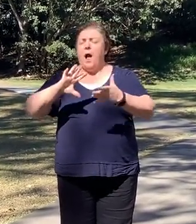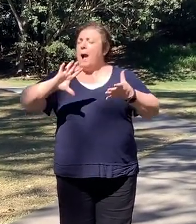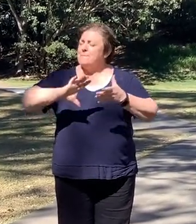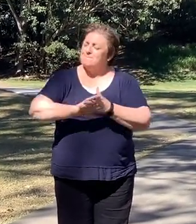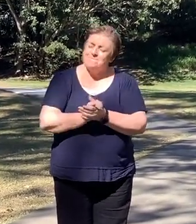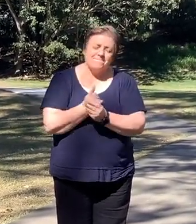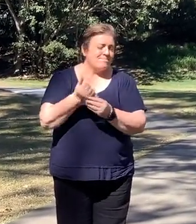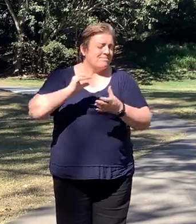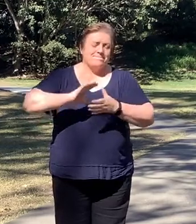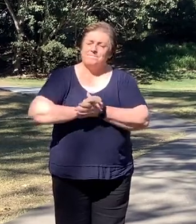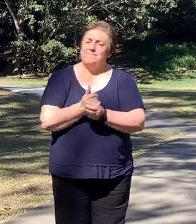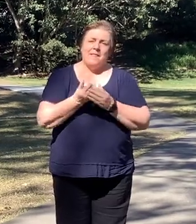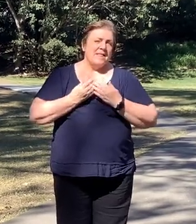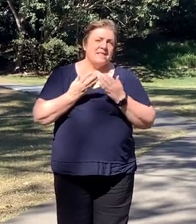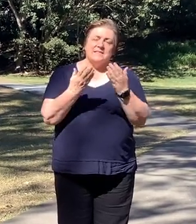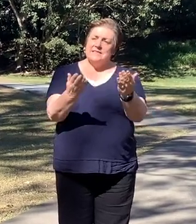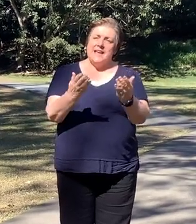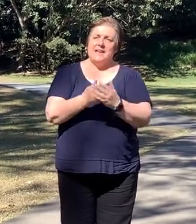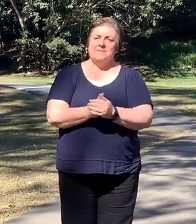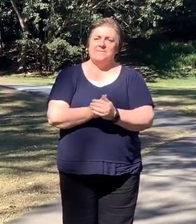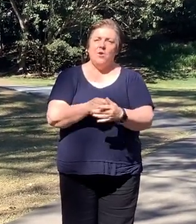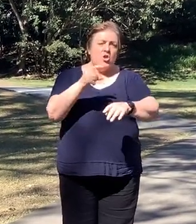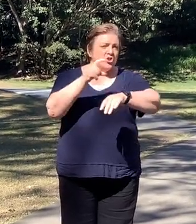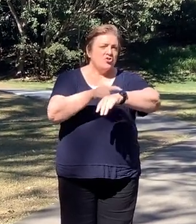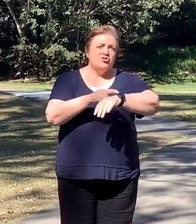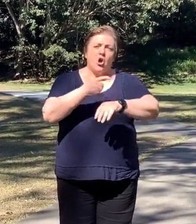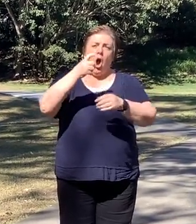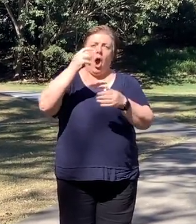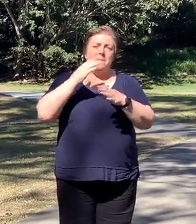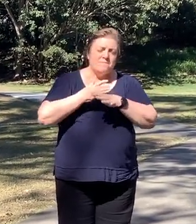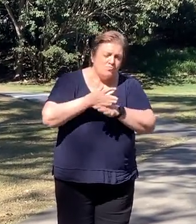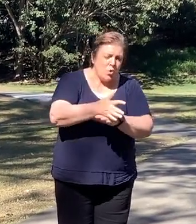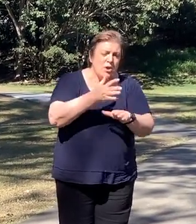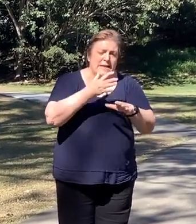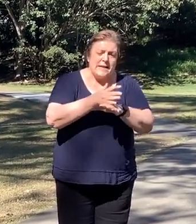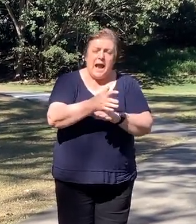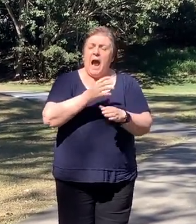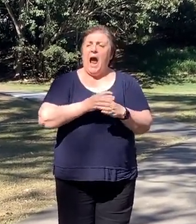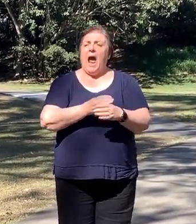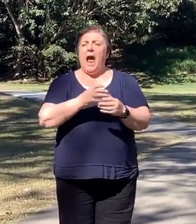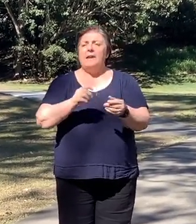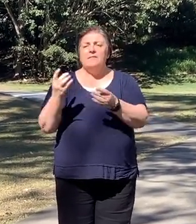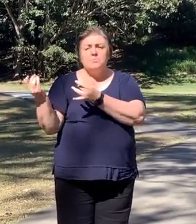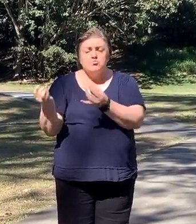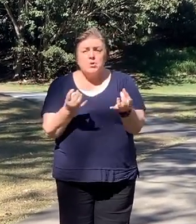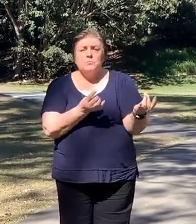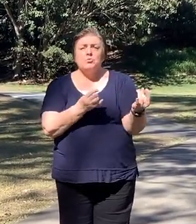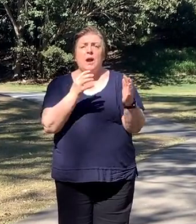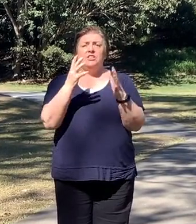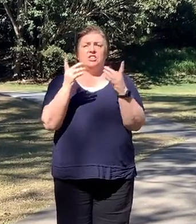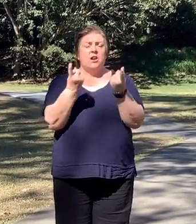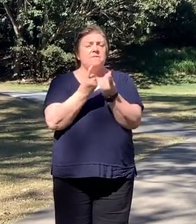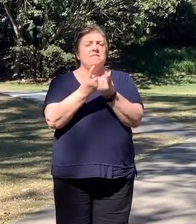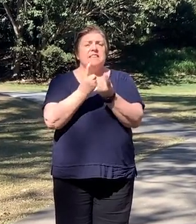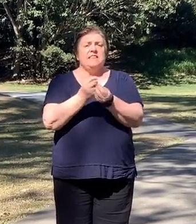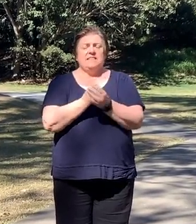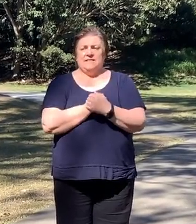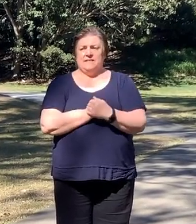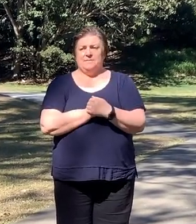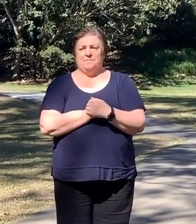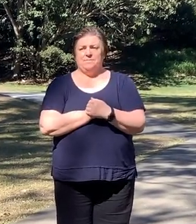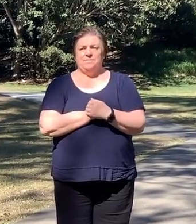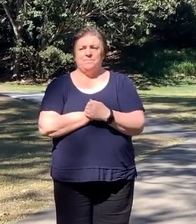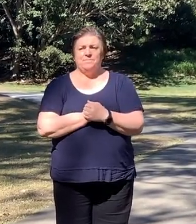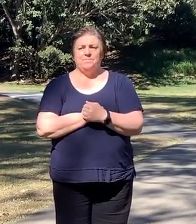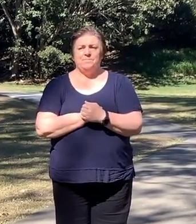and appreciation for the time and effort you've put in to make sure our students and families' wellbeing has been at forefront of all the work that